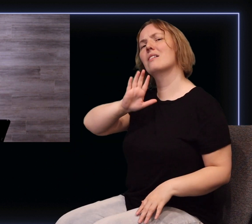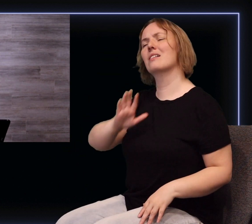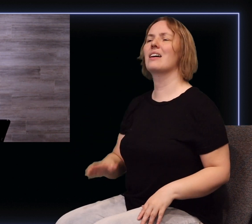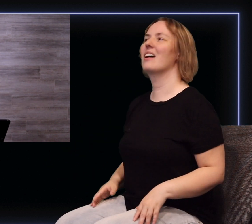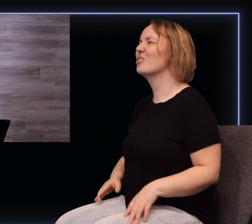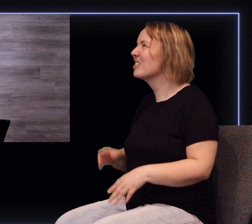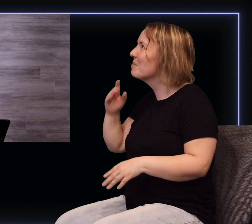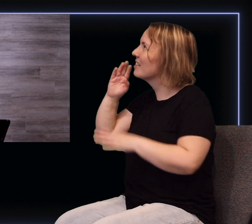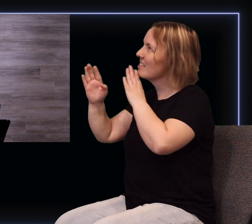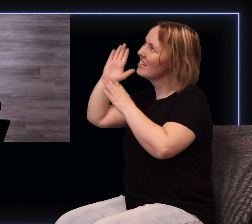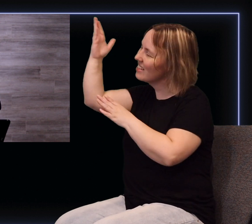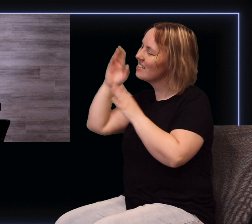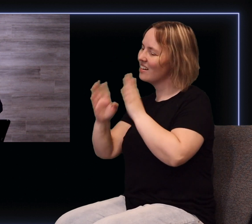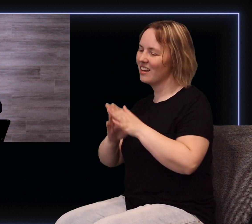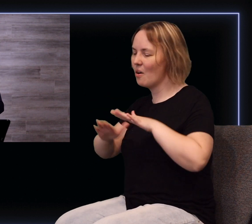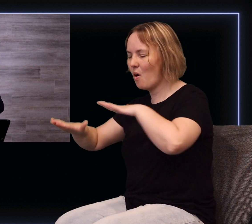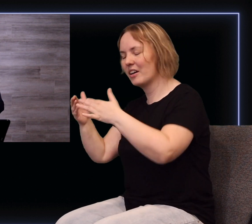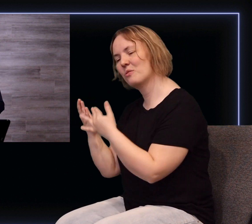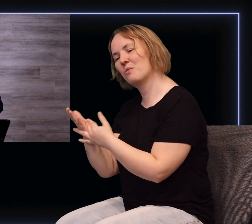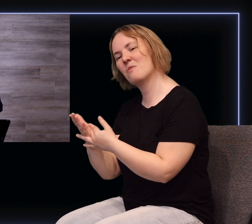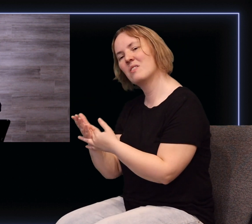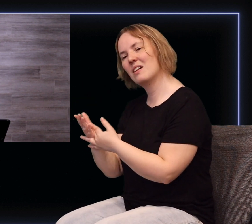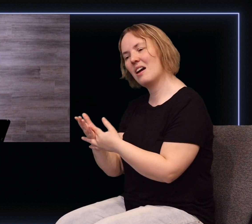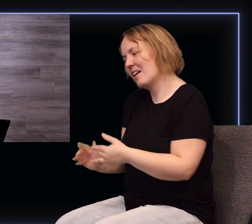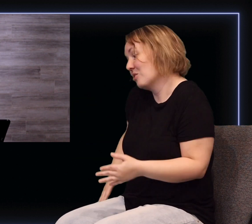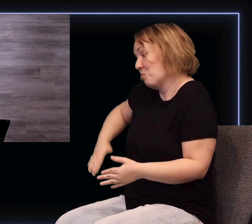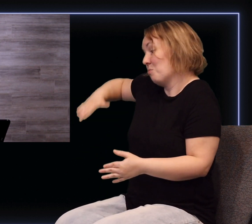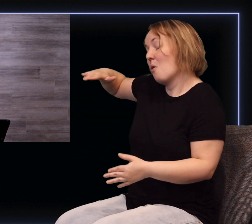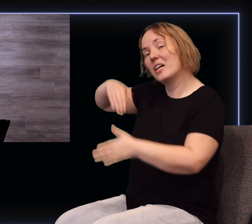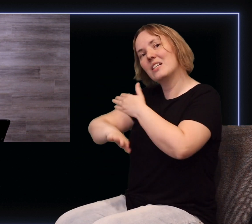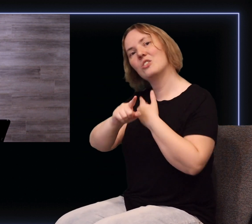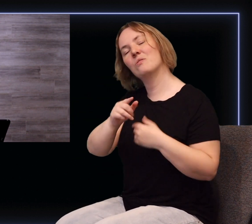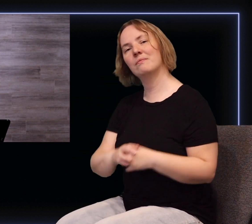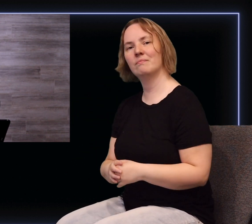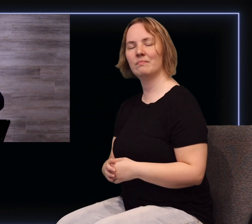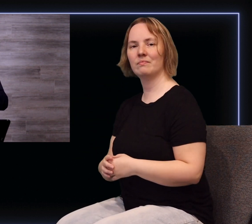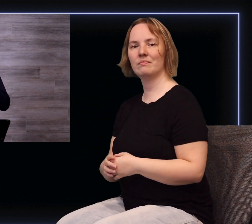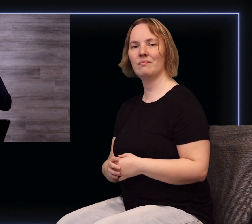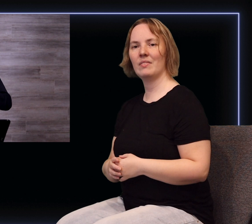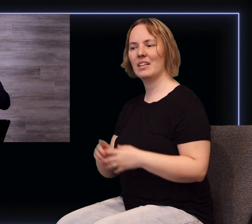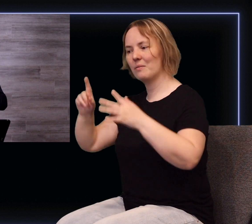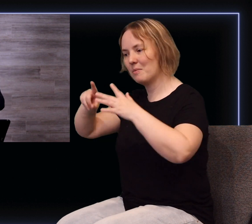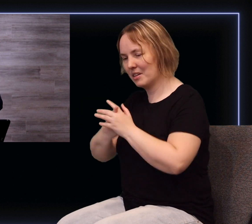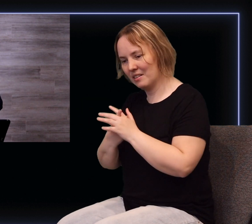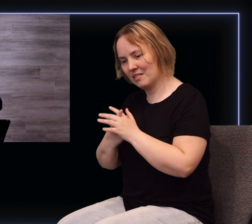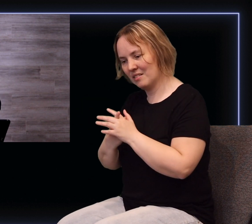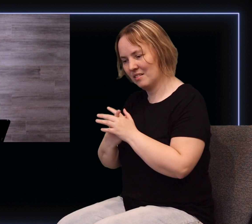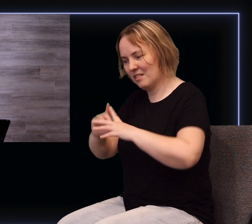about that he's walking you through that he's actually growing in you and then when he begins to actually pour that something through